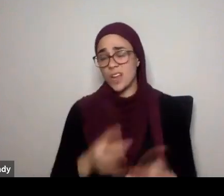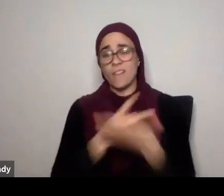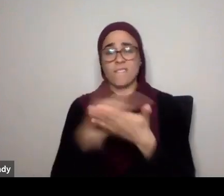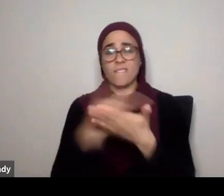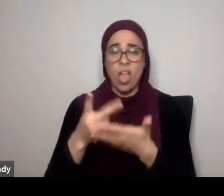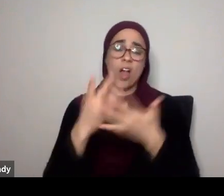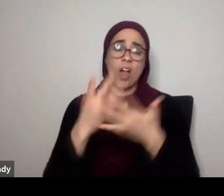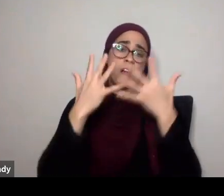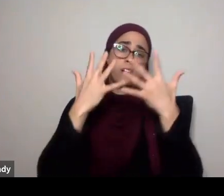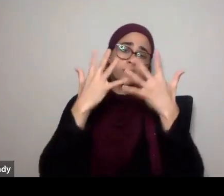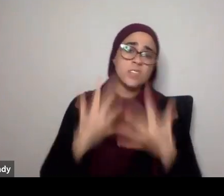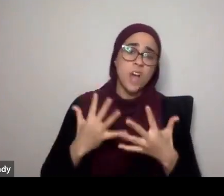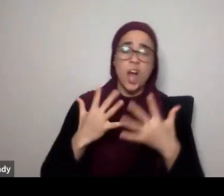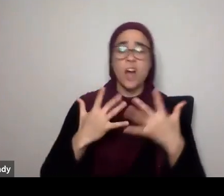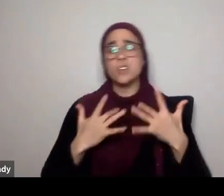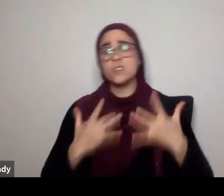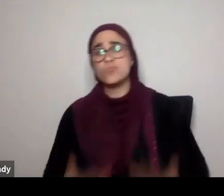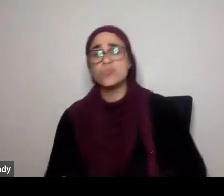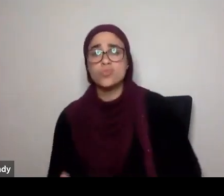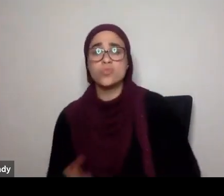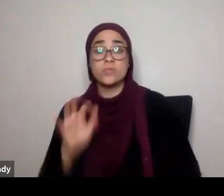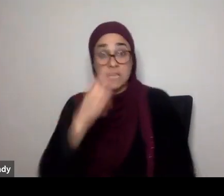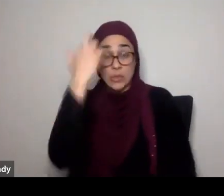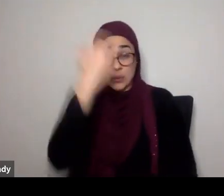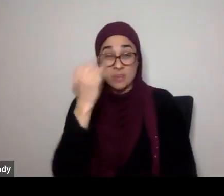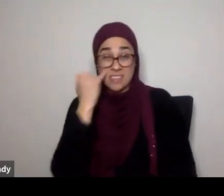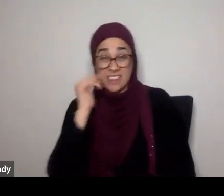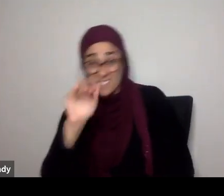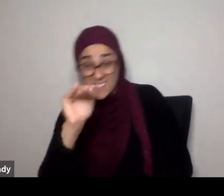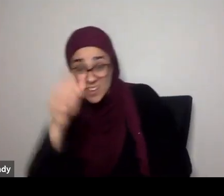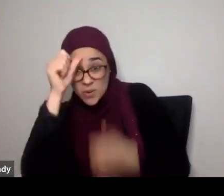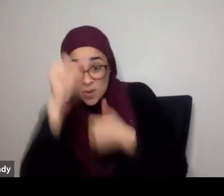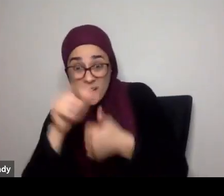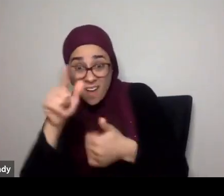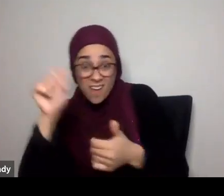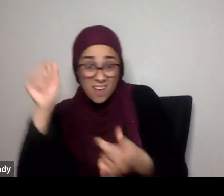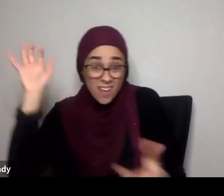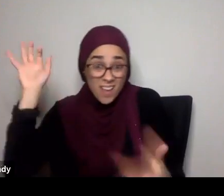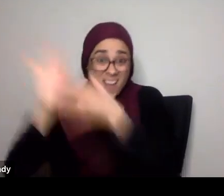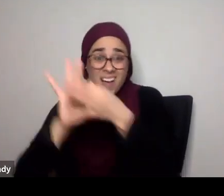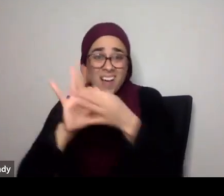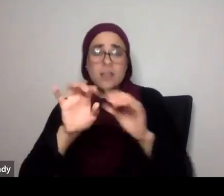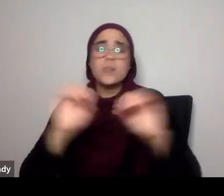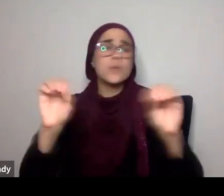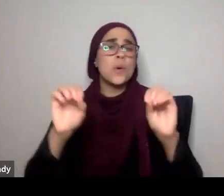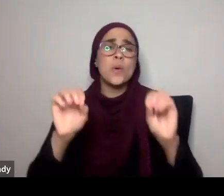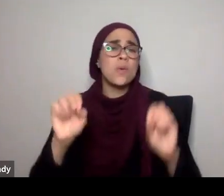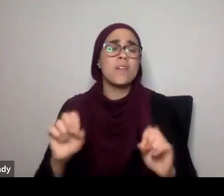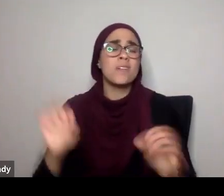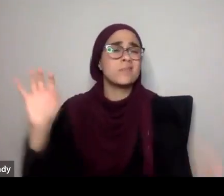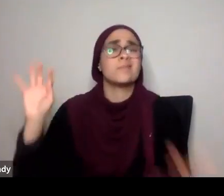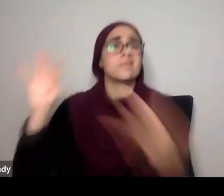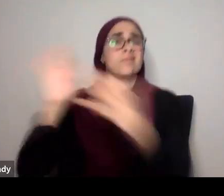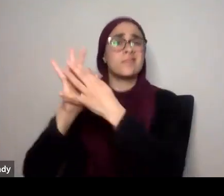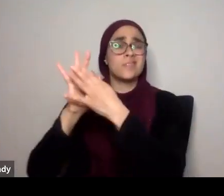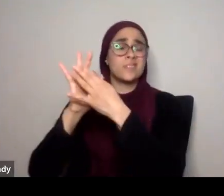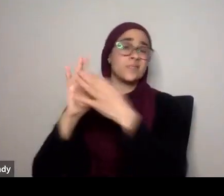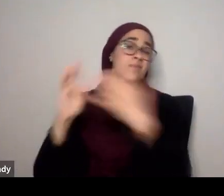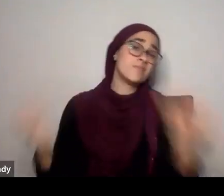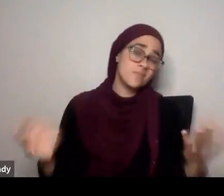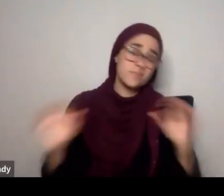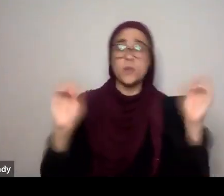Allah, subhanahu wa ta'ala, there's nothing available for them, and the guidance wasn't available, and the salvation, doesn't become available, say,